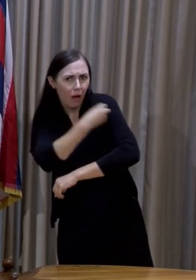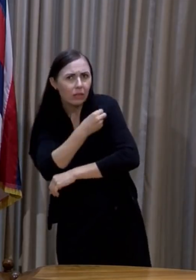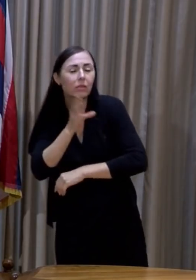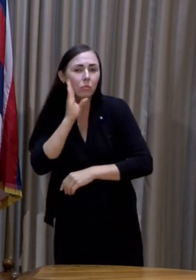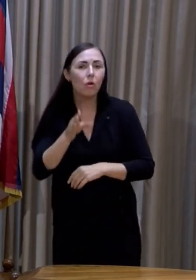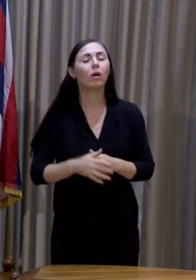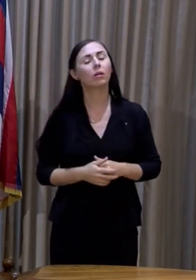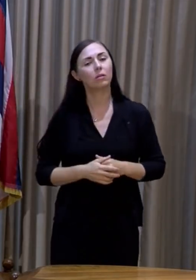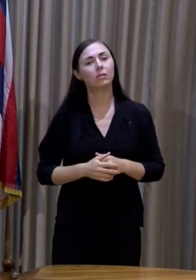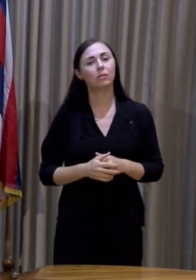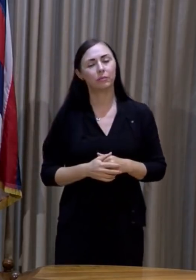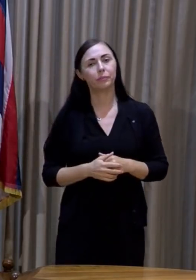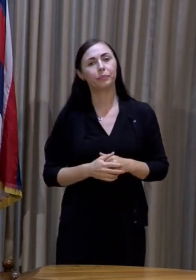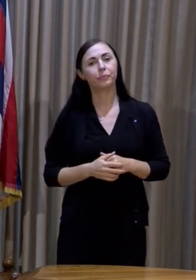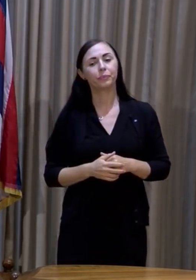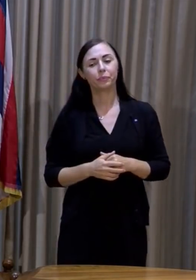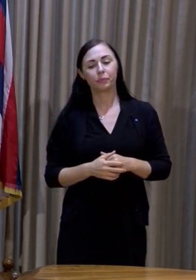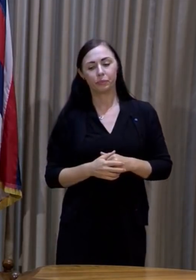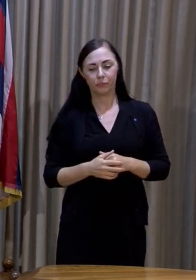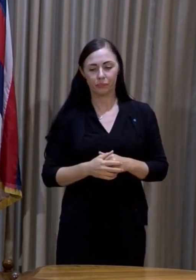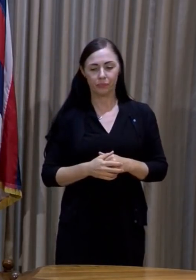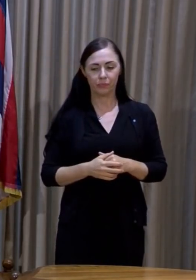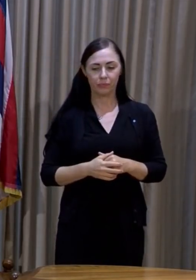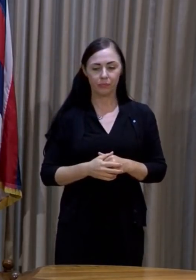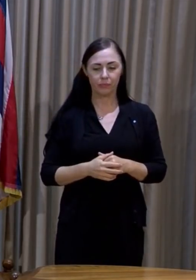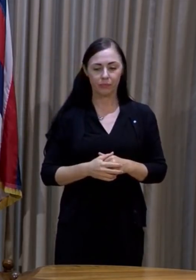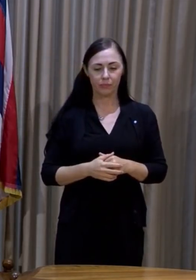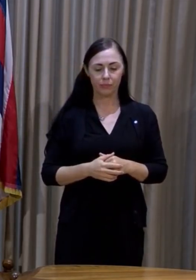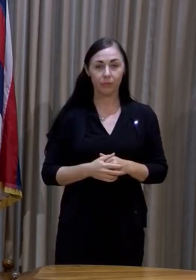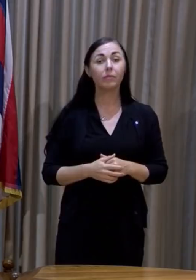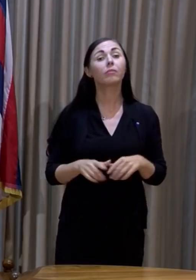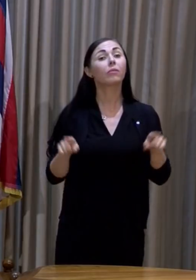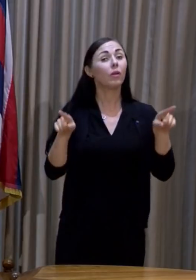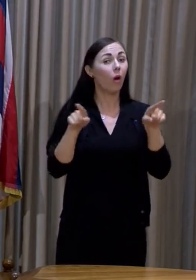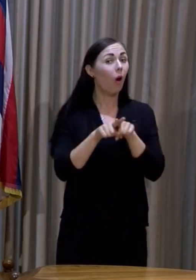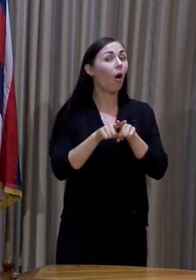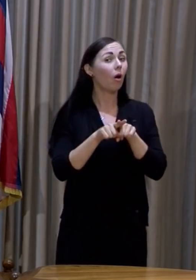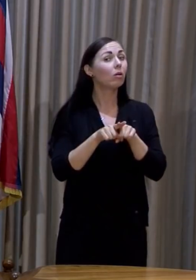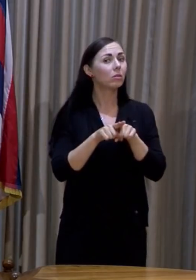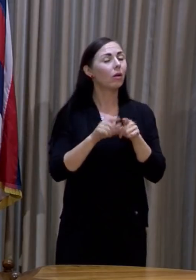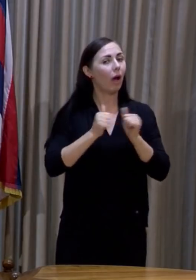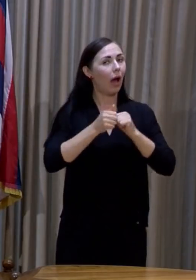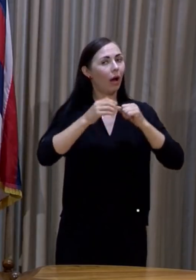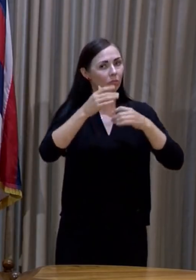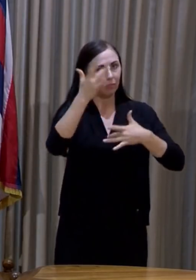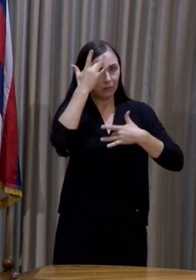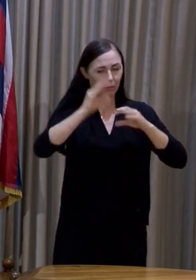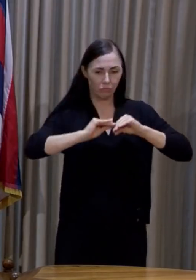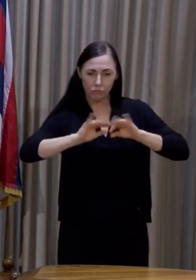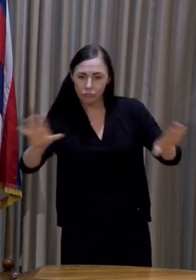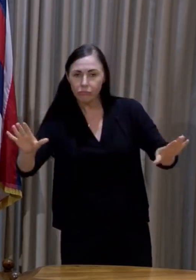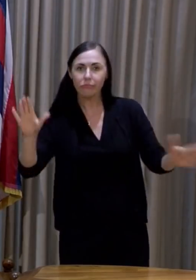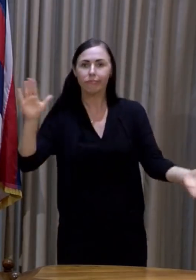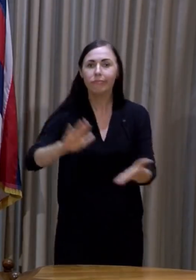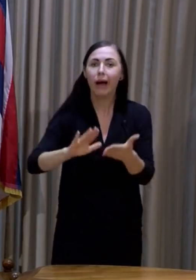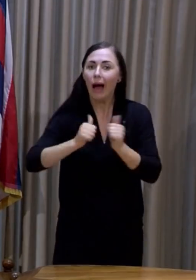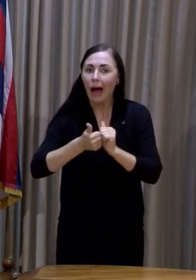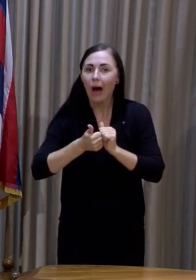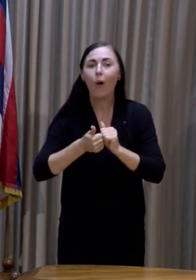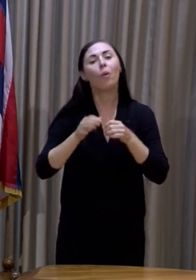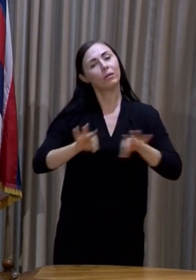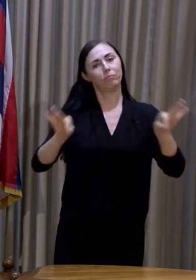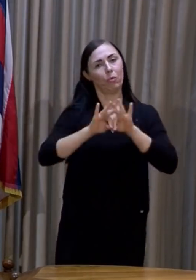we do know what action is successful in reducing the spread of COVID-19. It's maintaining physical